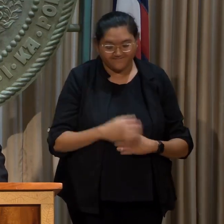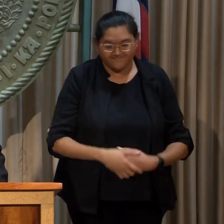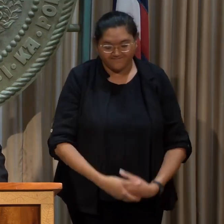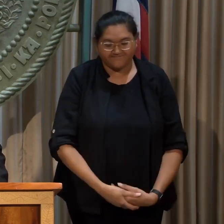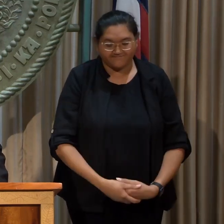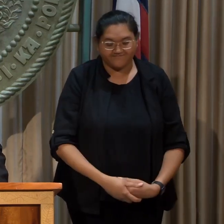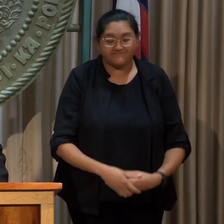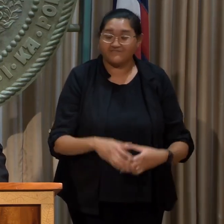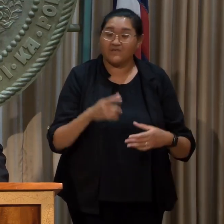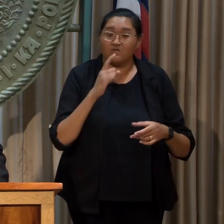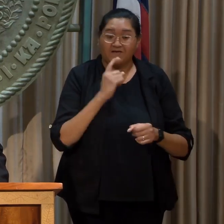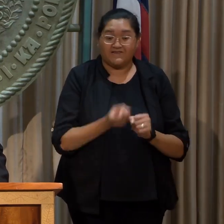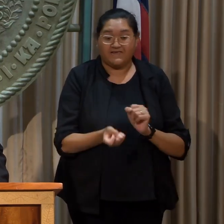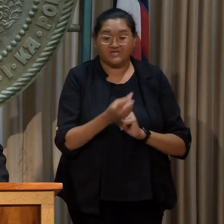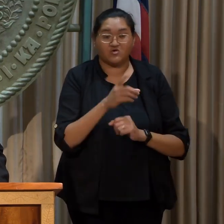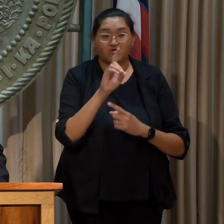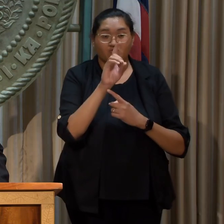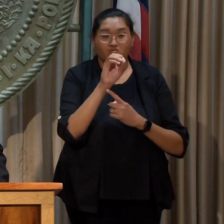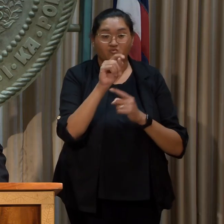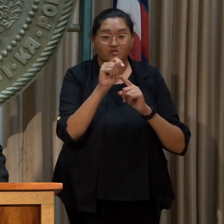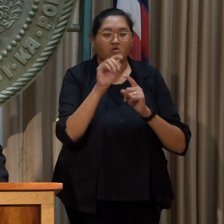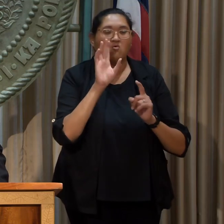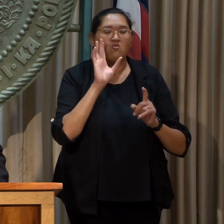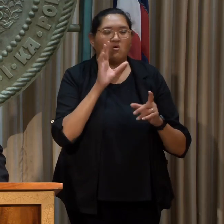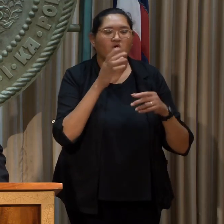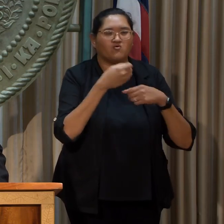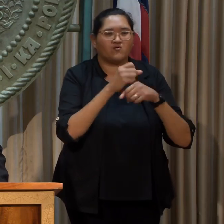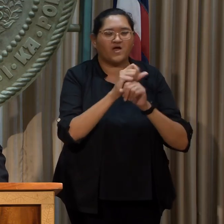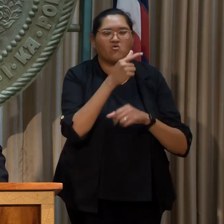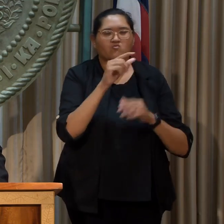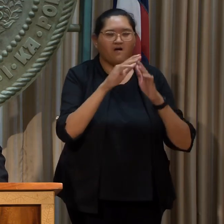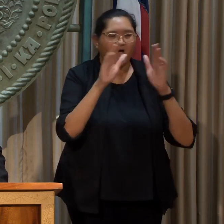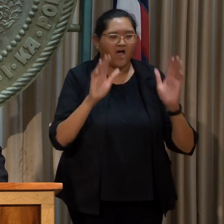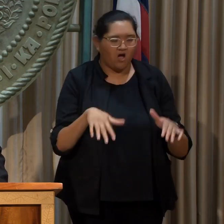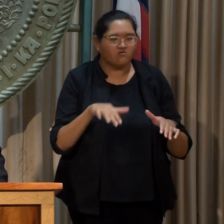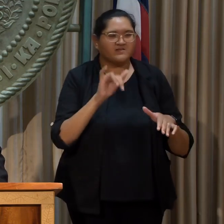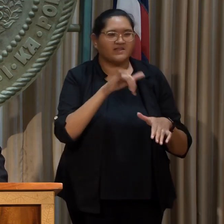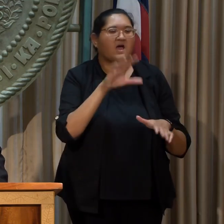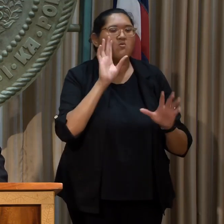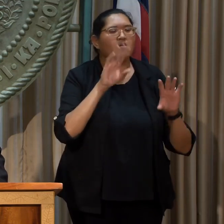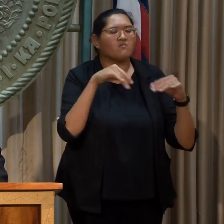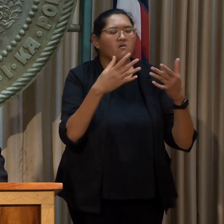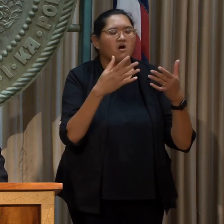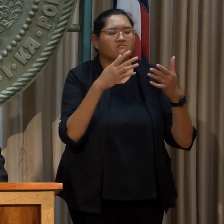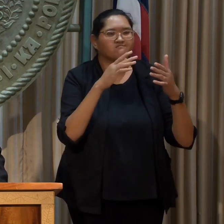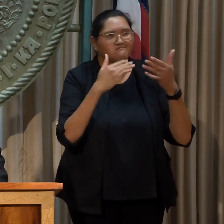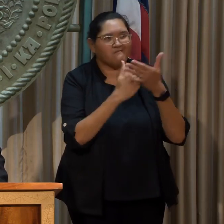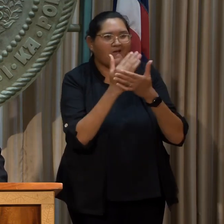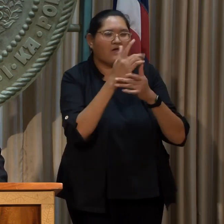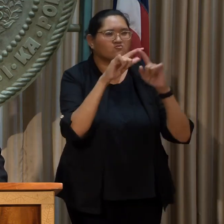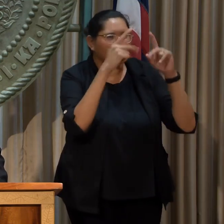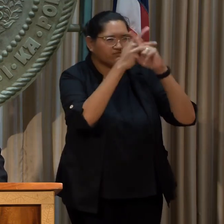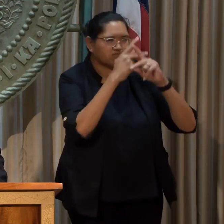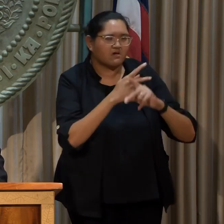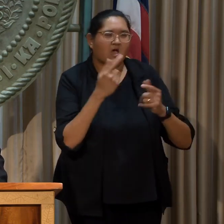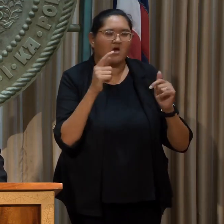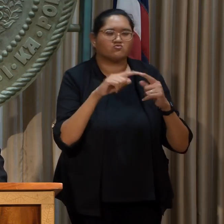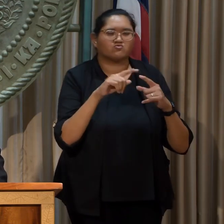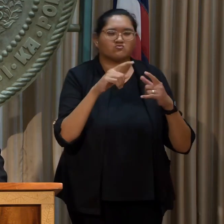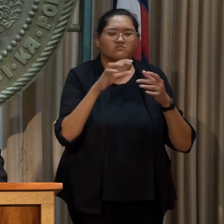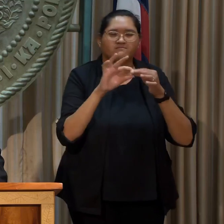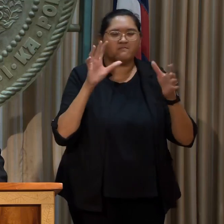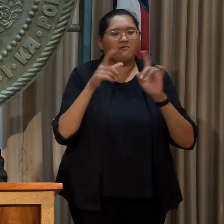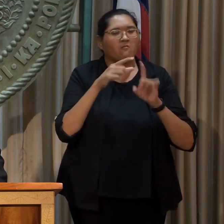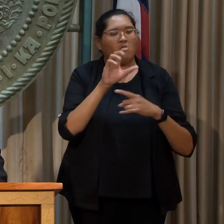Within the next year, DOT will develop a Greenhouse Gas Reduction Plan that will serve as a blueprint for DOT's efforts to decarbonize the